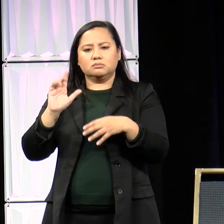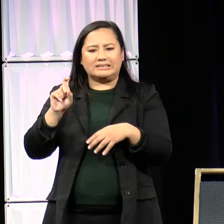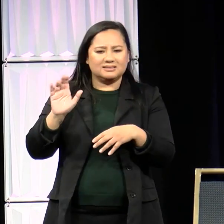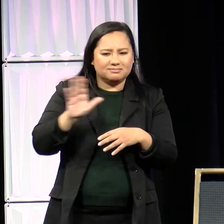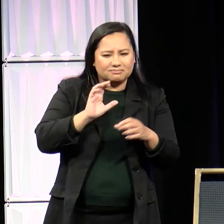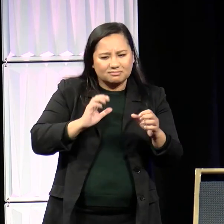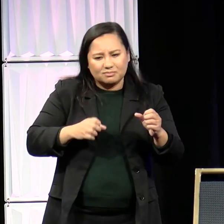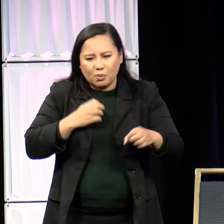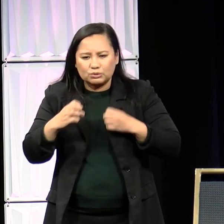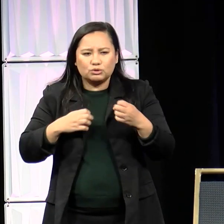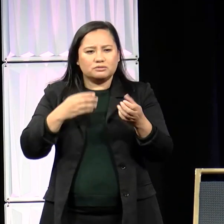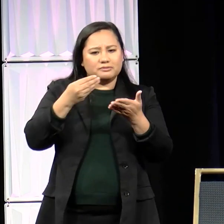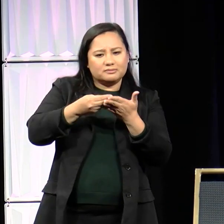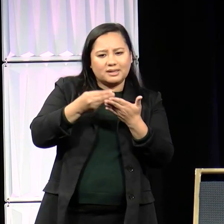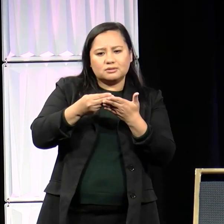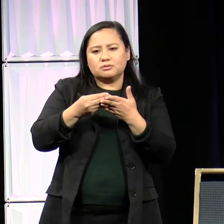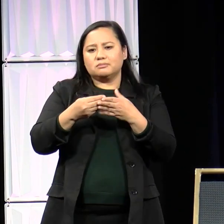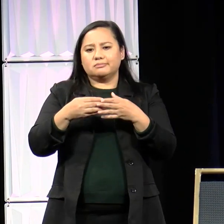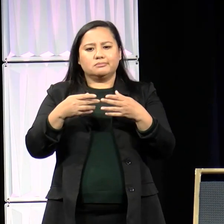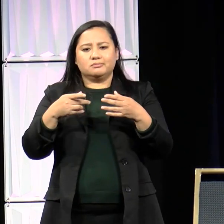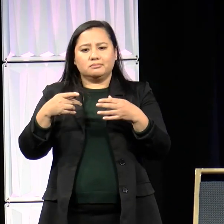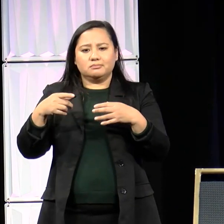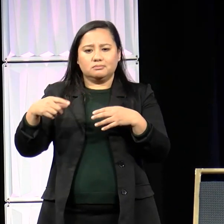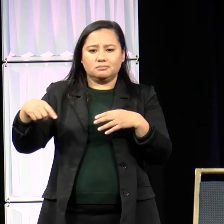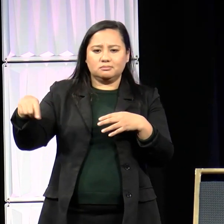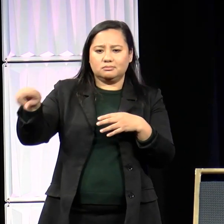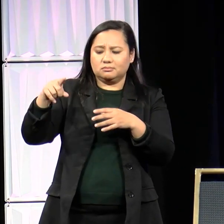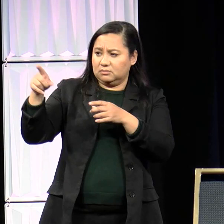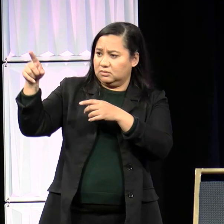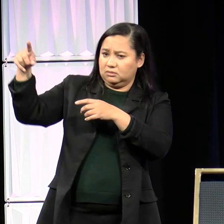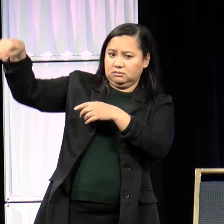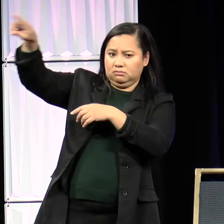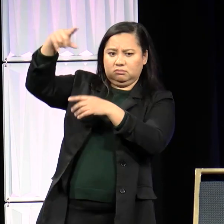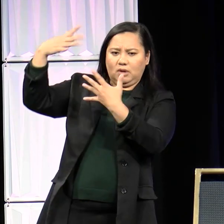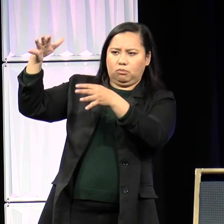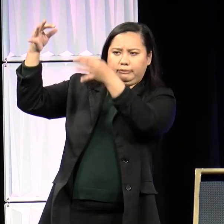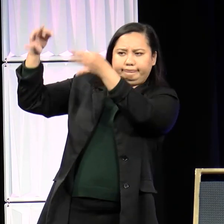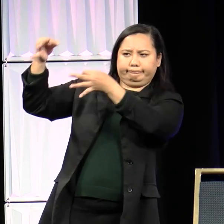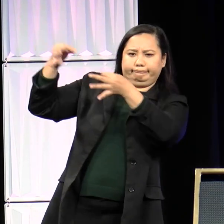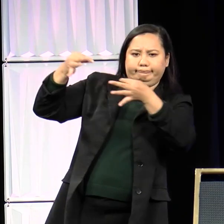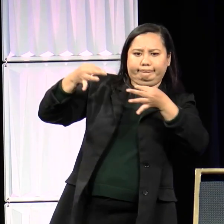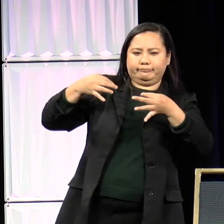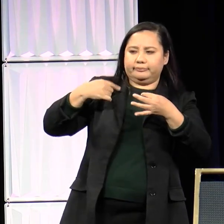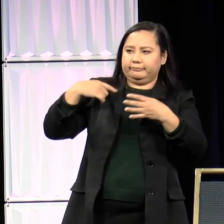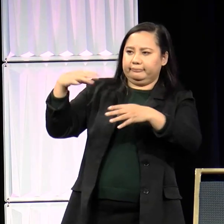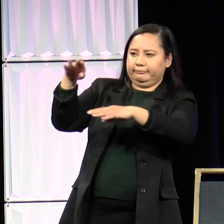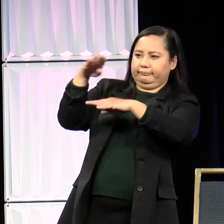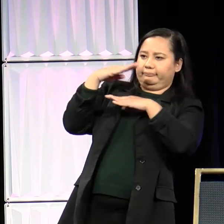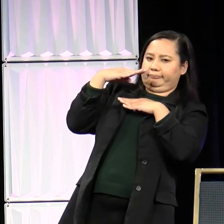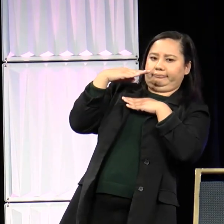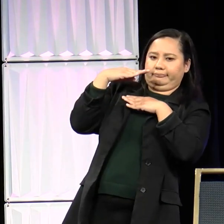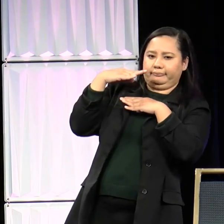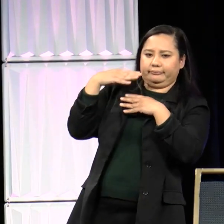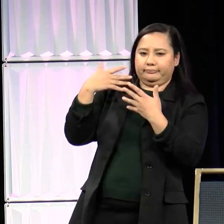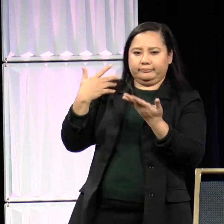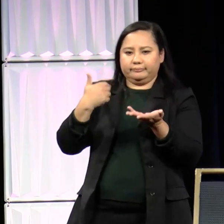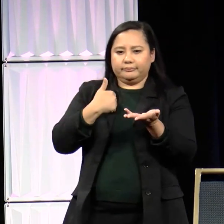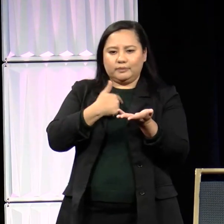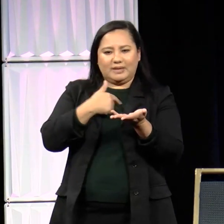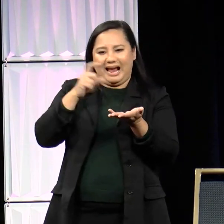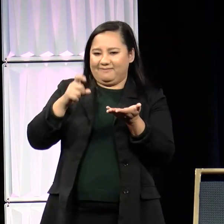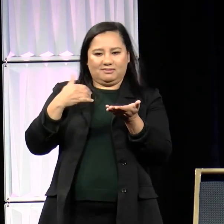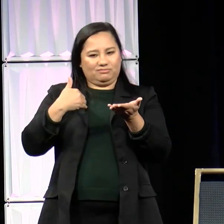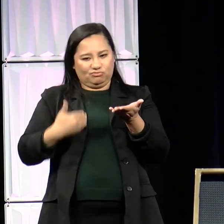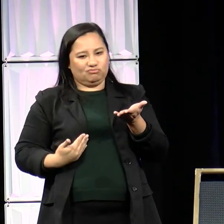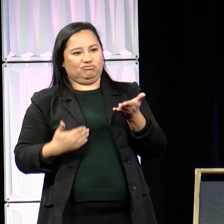of decisions that someone else has made for them. It's within our rights to have options and make a choice. Reproductive rights are